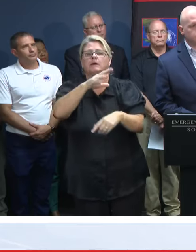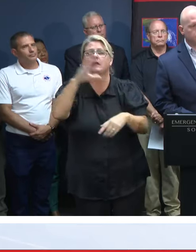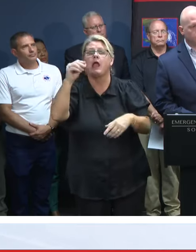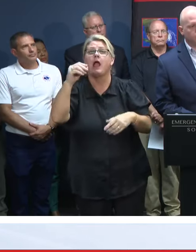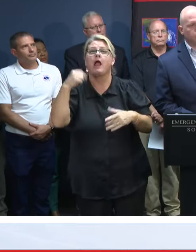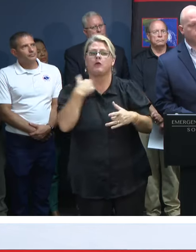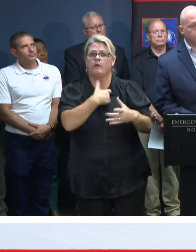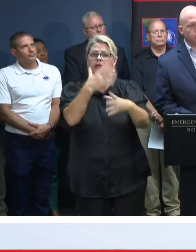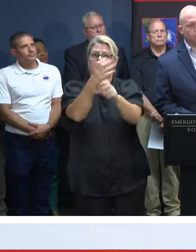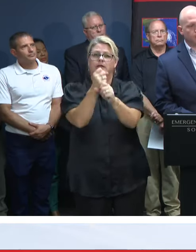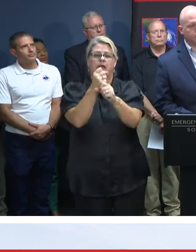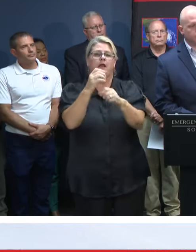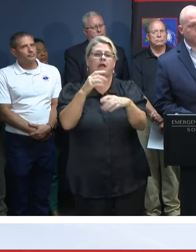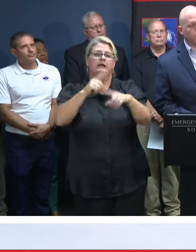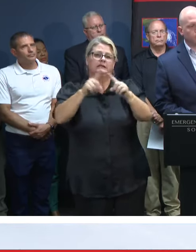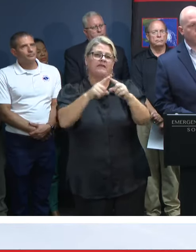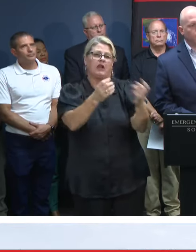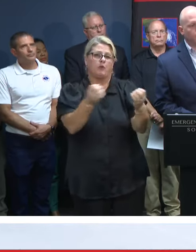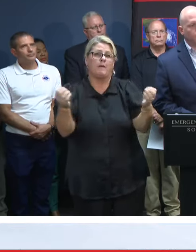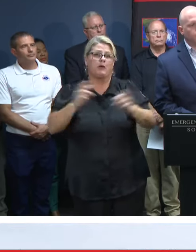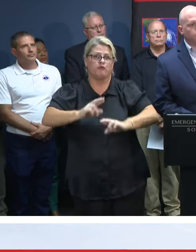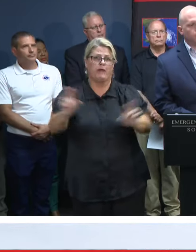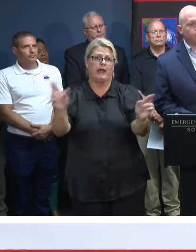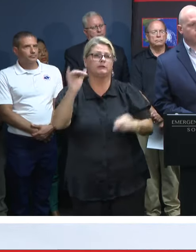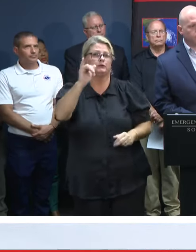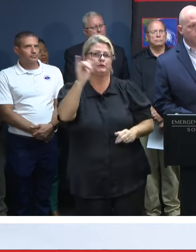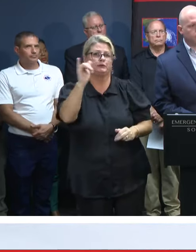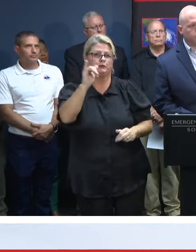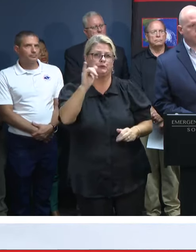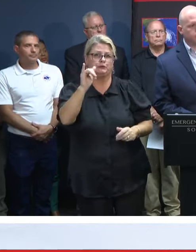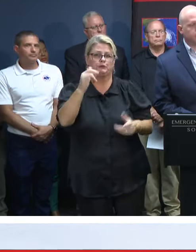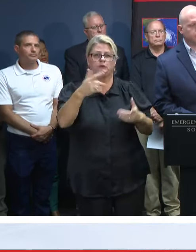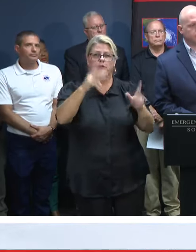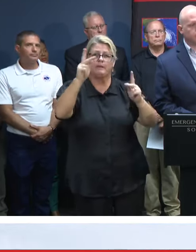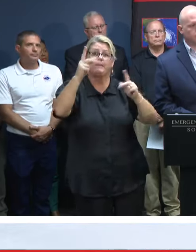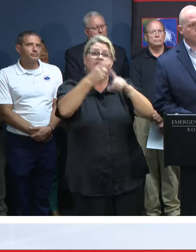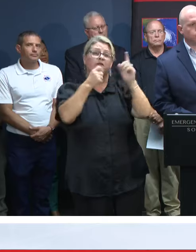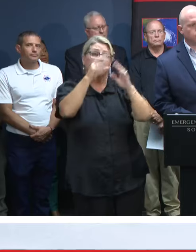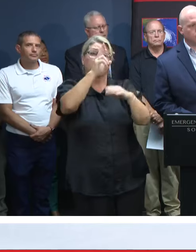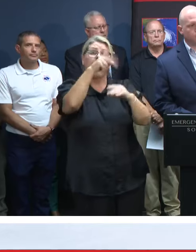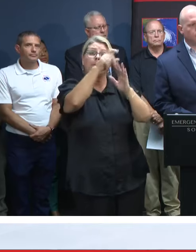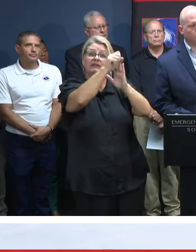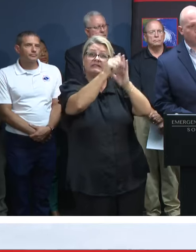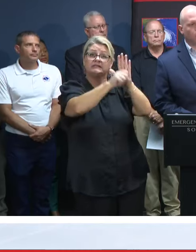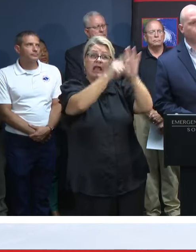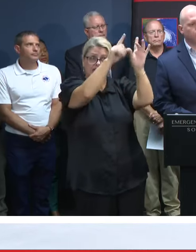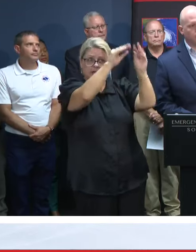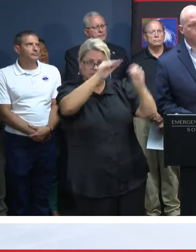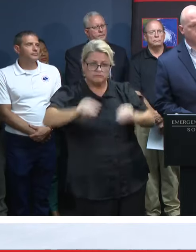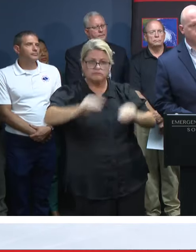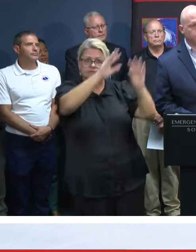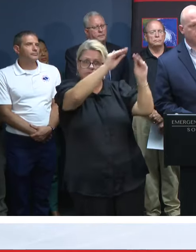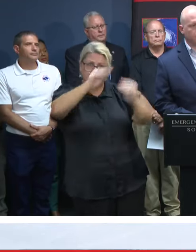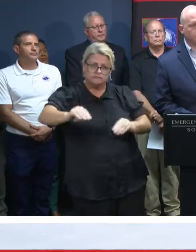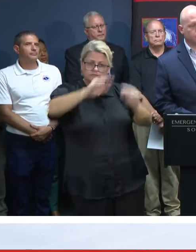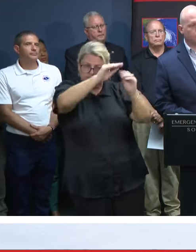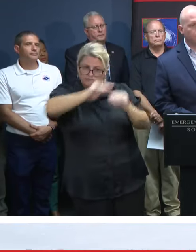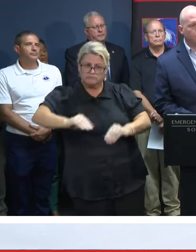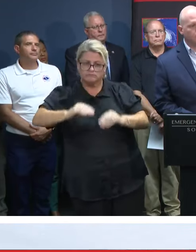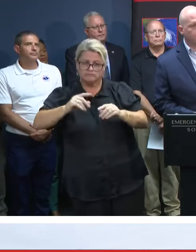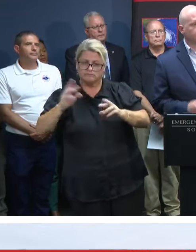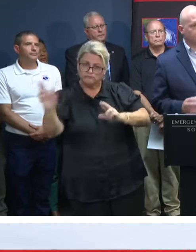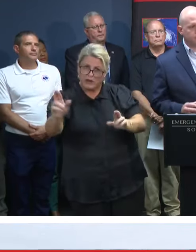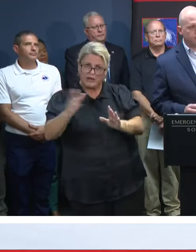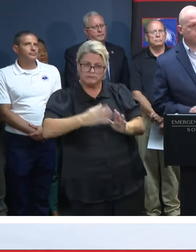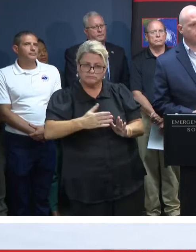prepositioning equipment. We've been doing that, as I said earlier. We've been moving in folks from the upstate down to the low country so we can kind of augment our forces and handle it. So